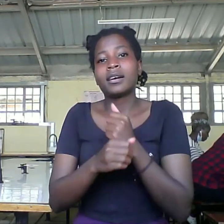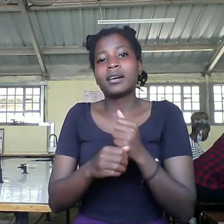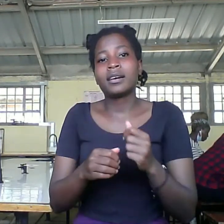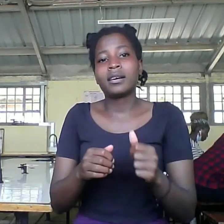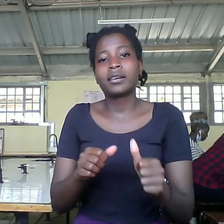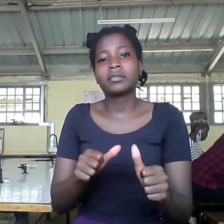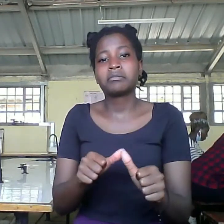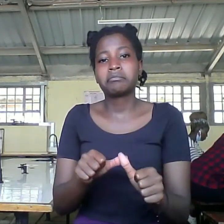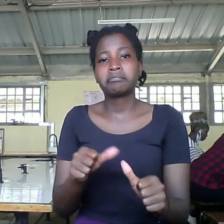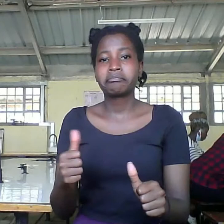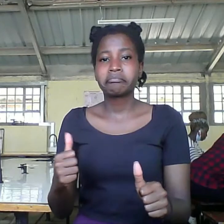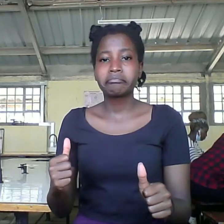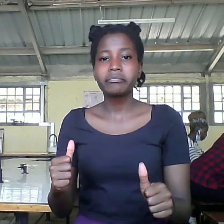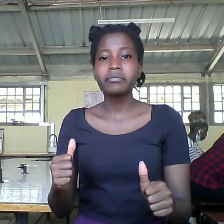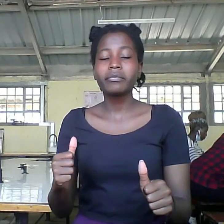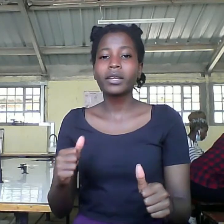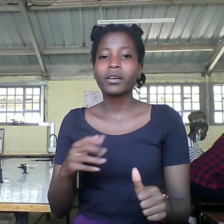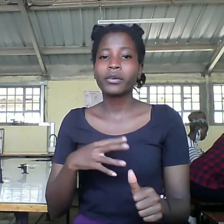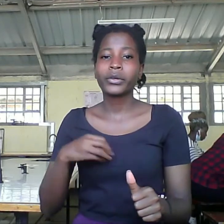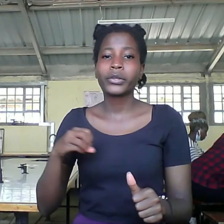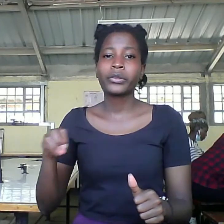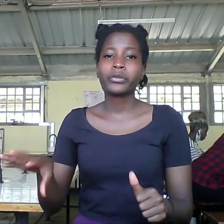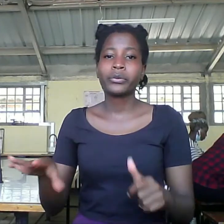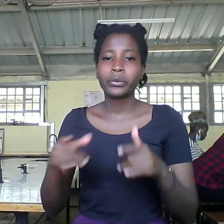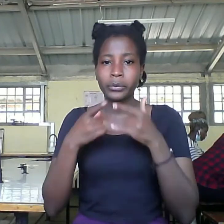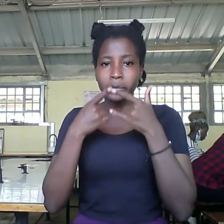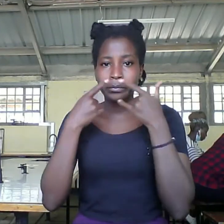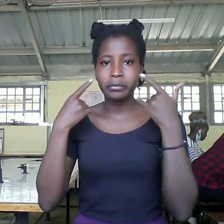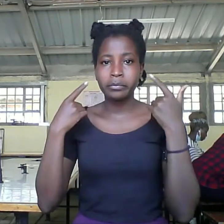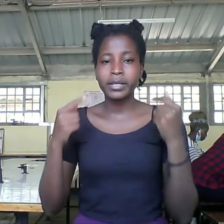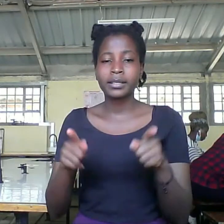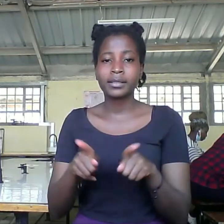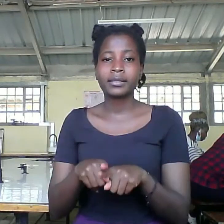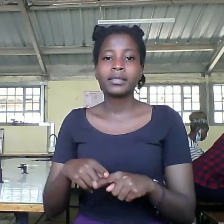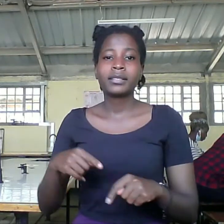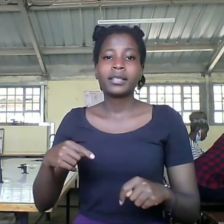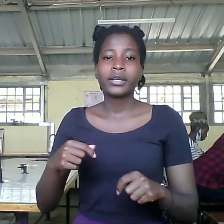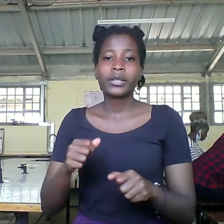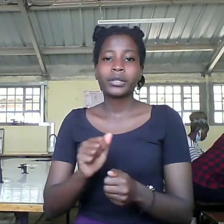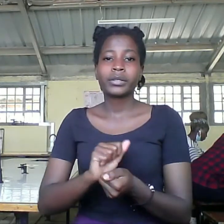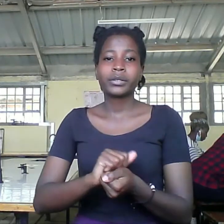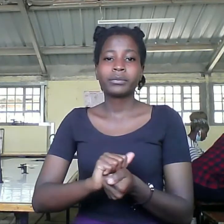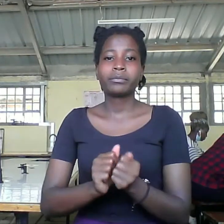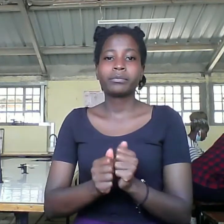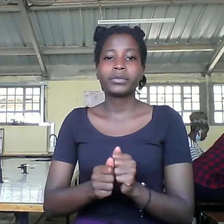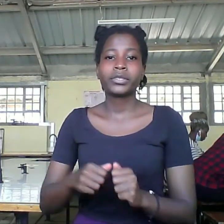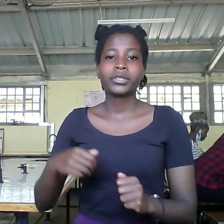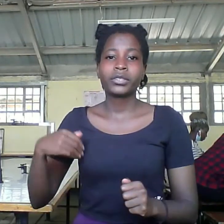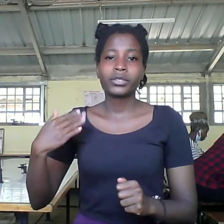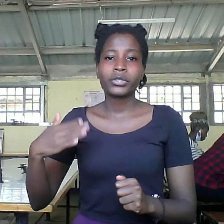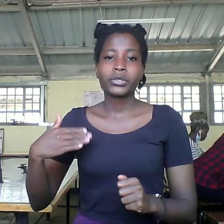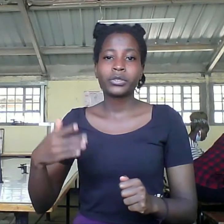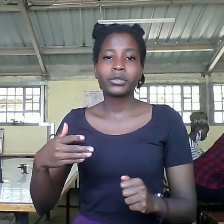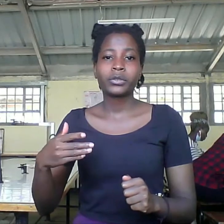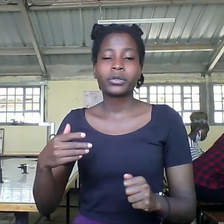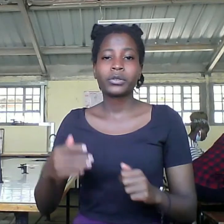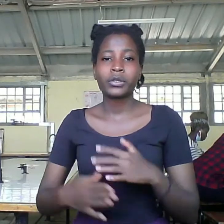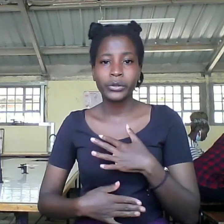changing them frequently is advised. At the CSU Nerebom Taika, we continue to urge